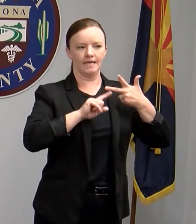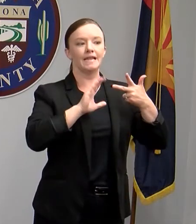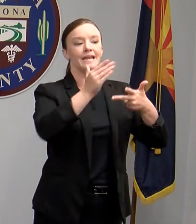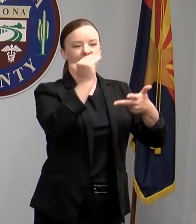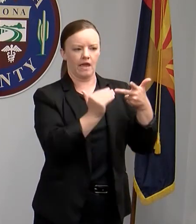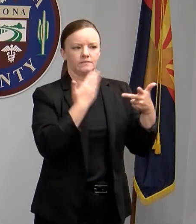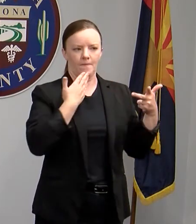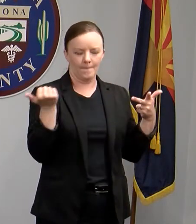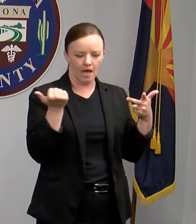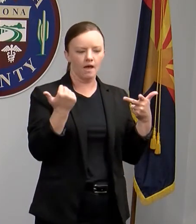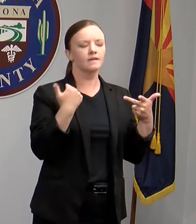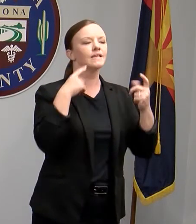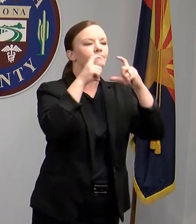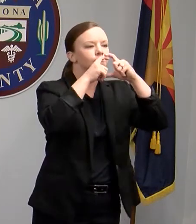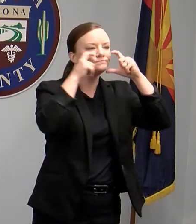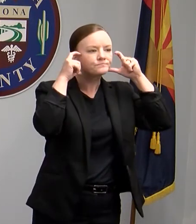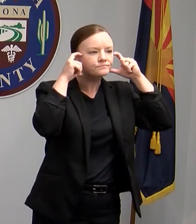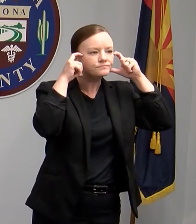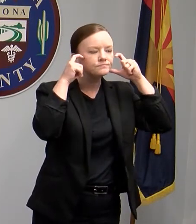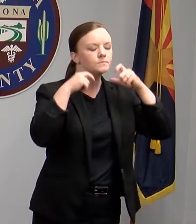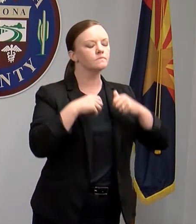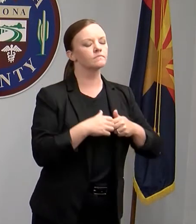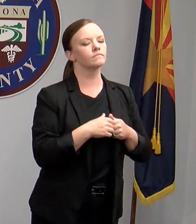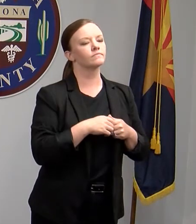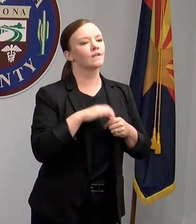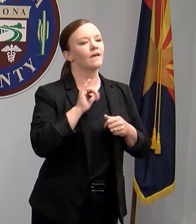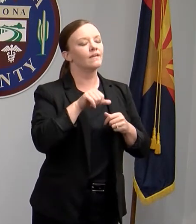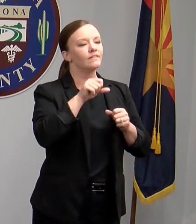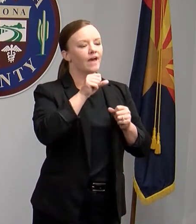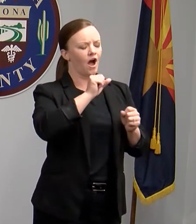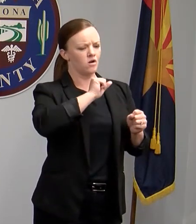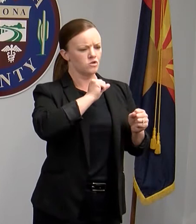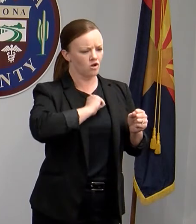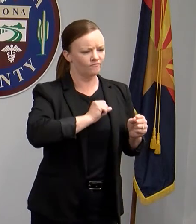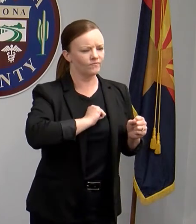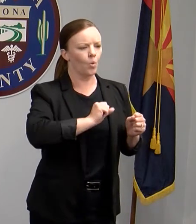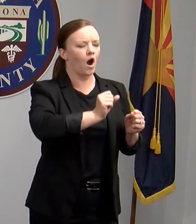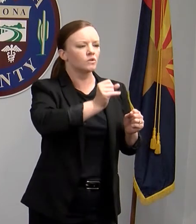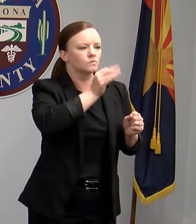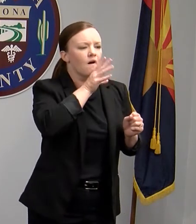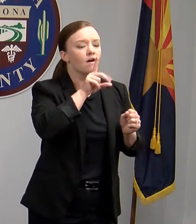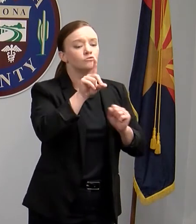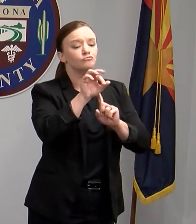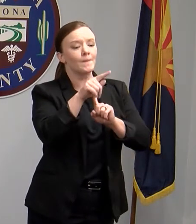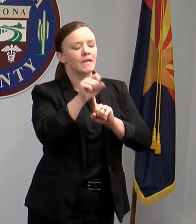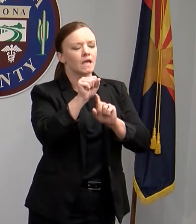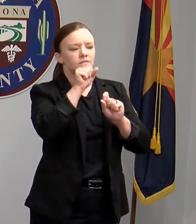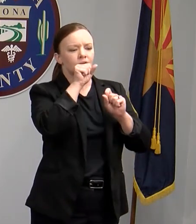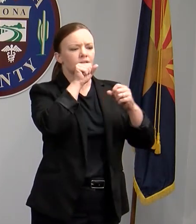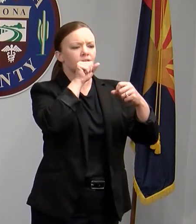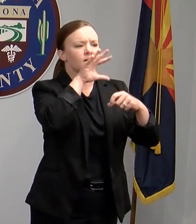keeps the droplets in, which is much better than just having no barrier at all.